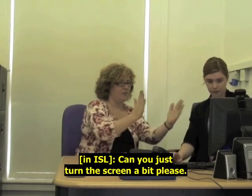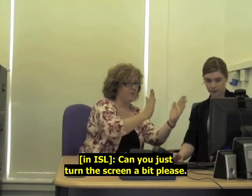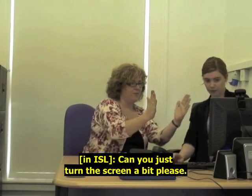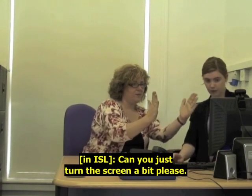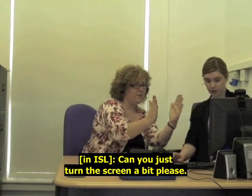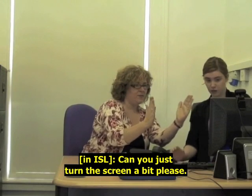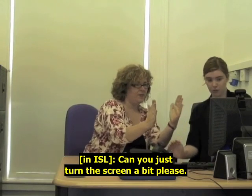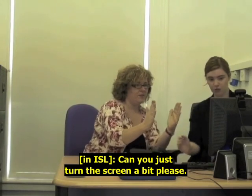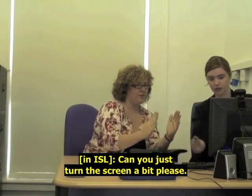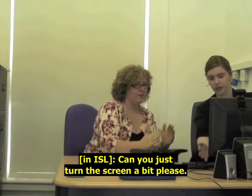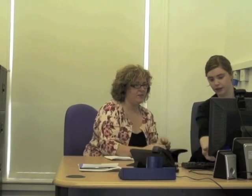Can you turn the screen a bit, please? Yeah.